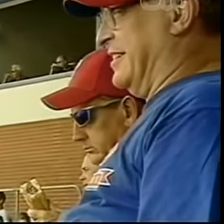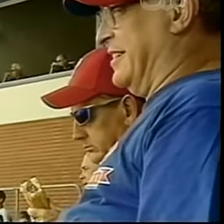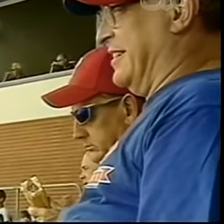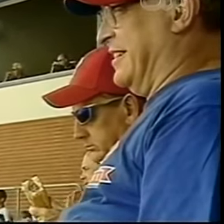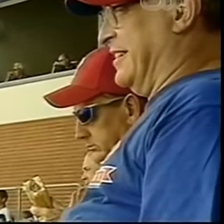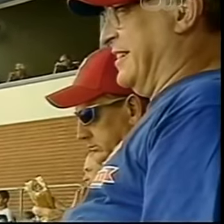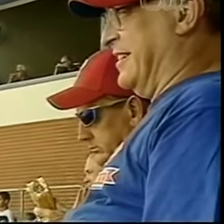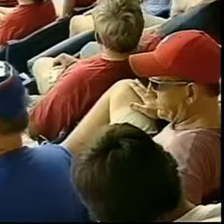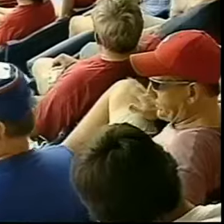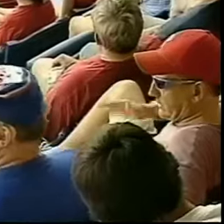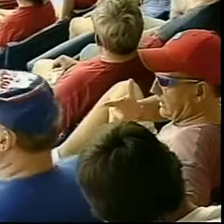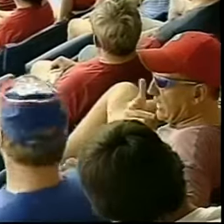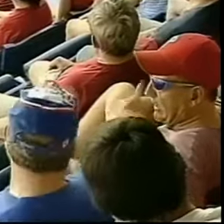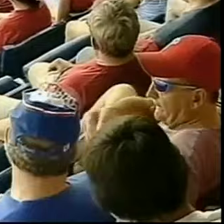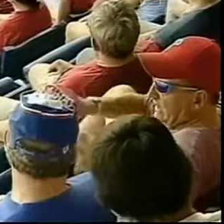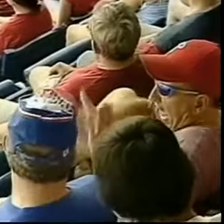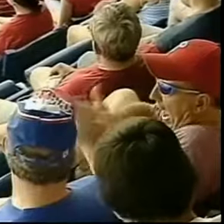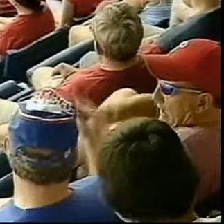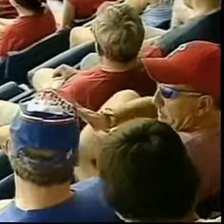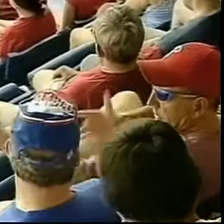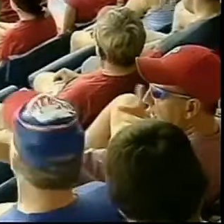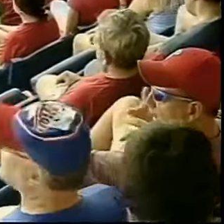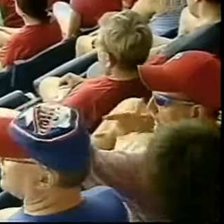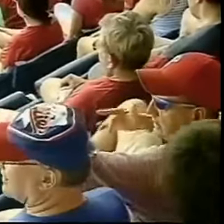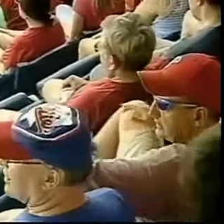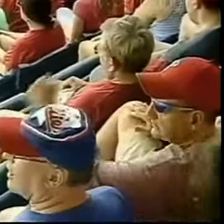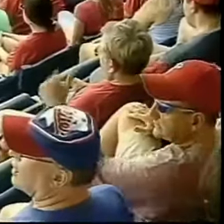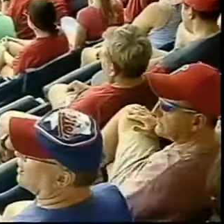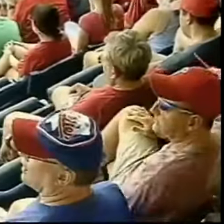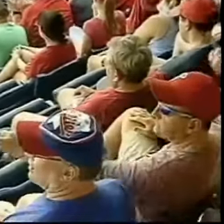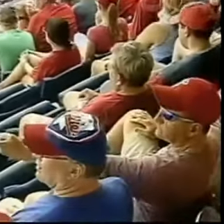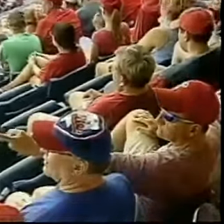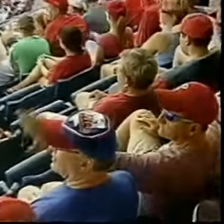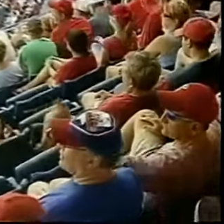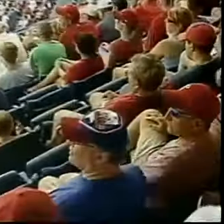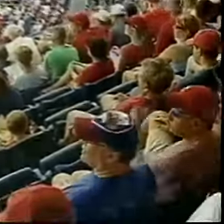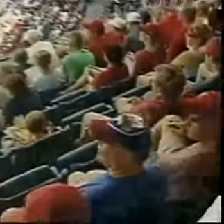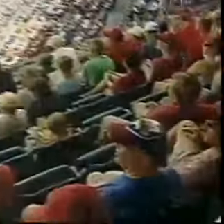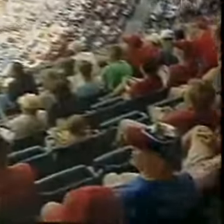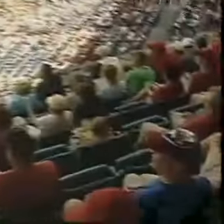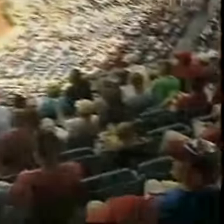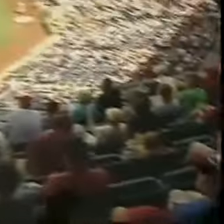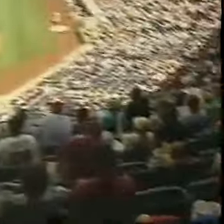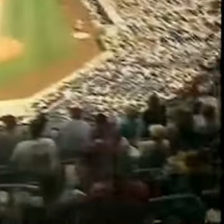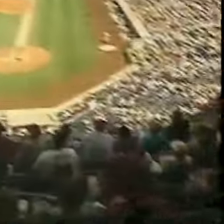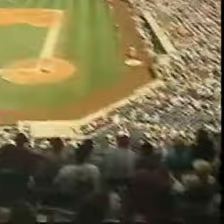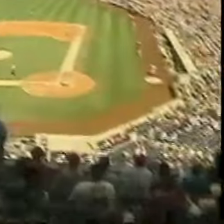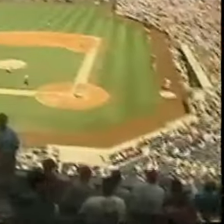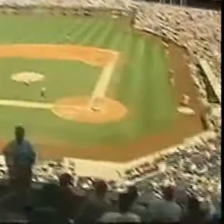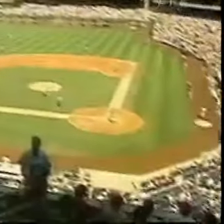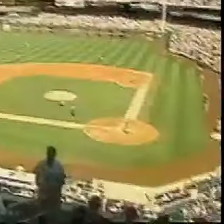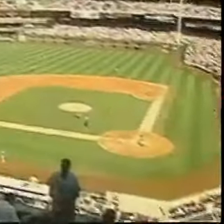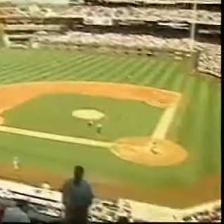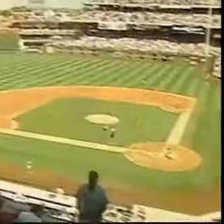lifelong baseball fan. Behind the pinstripes, recently found Chris here at the ballpark and signed with him about being a deaf